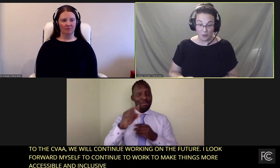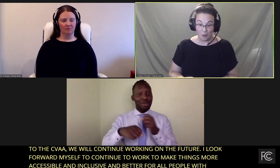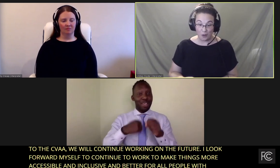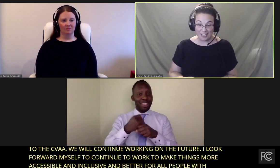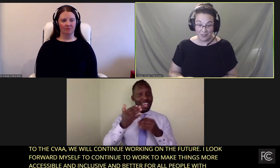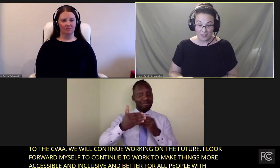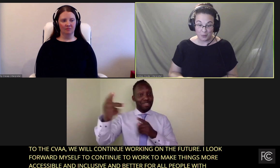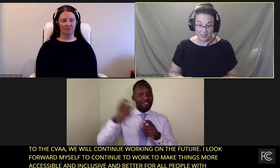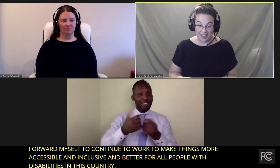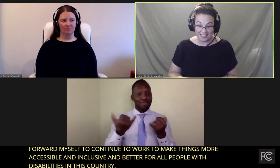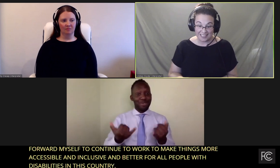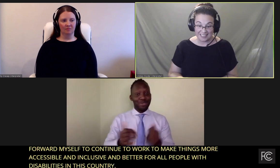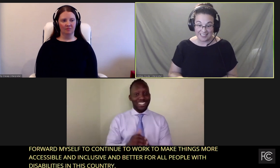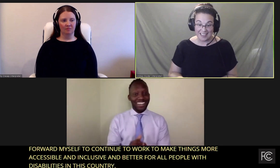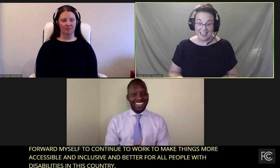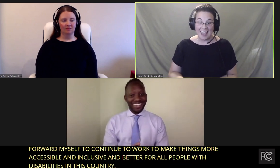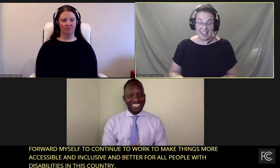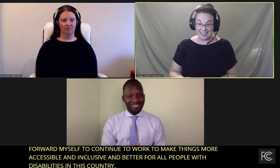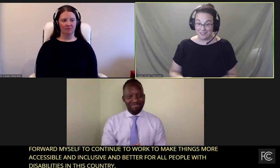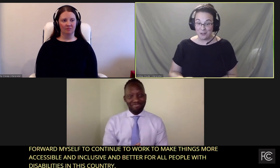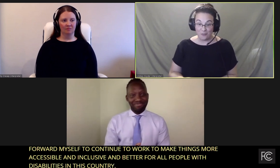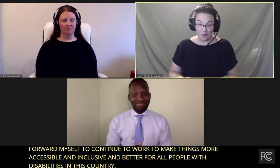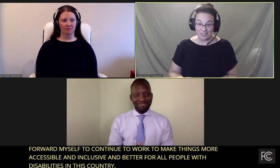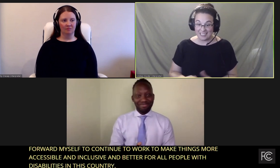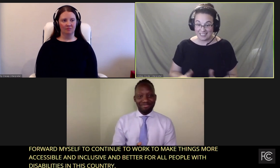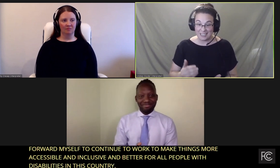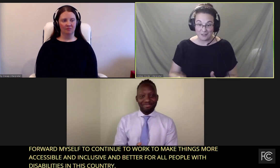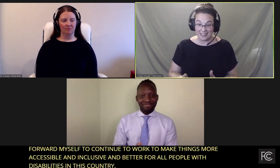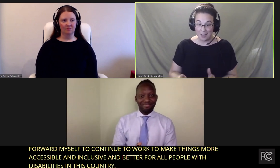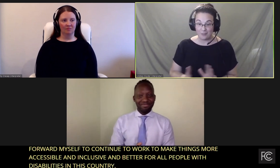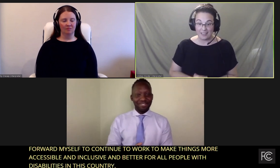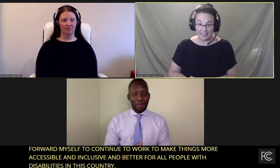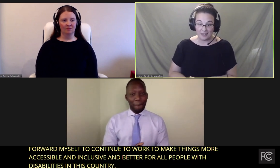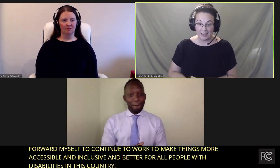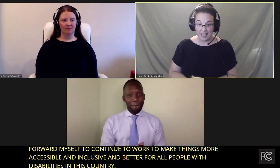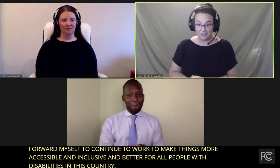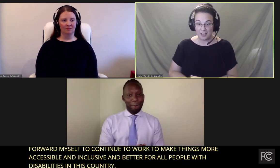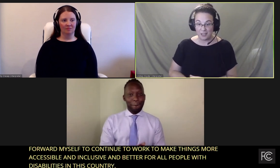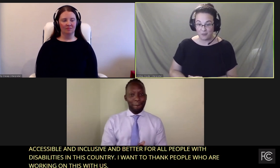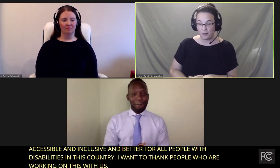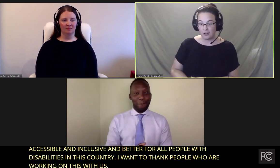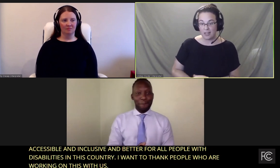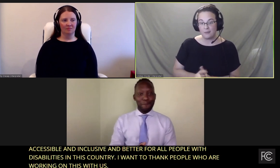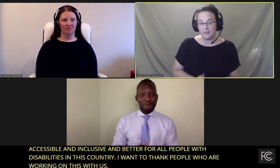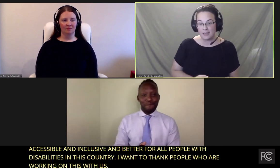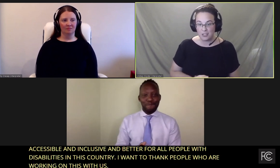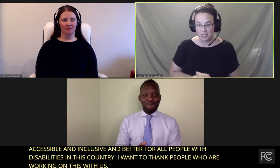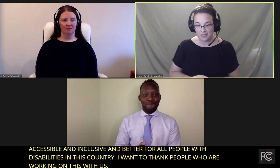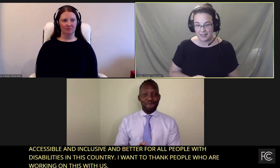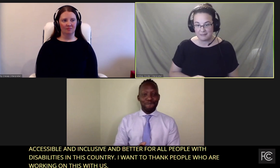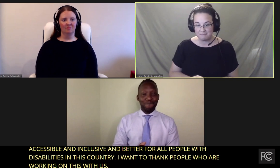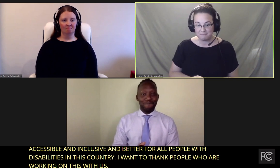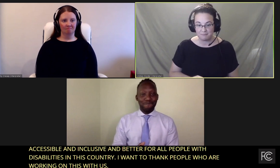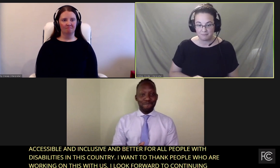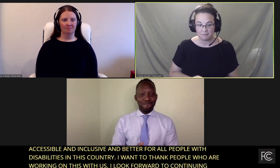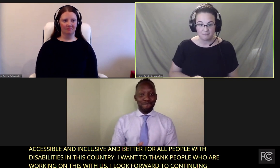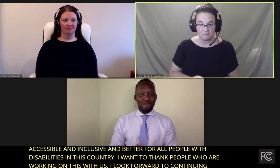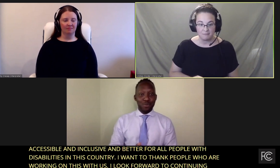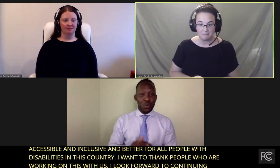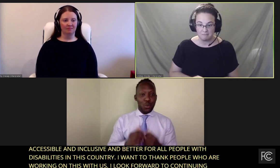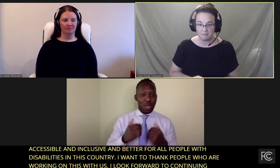who are working on this with us. And I look forward to continuing that work and and thank you for letting me share today.